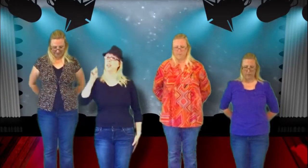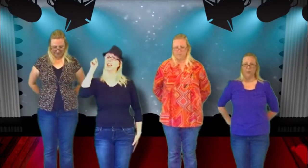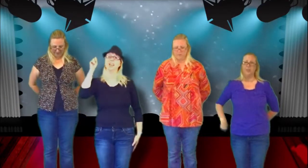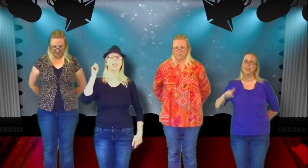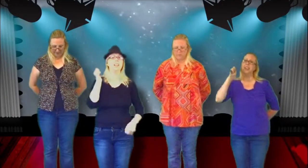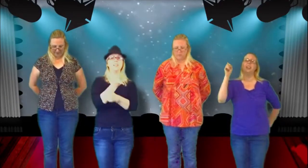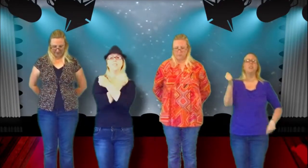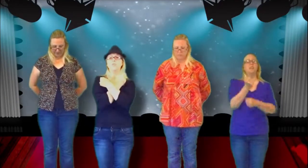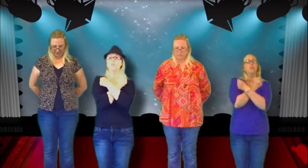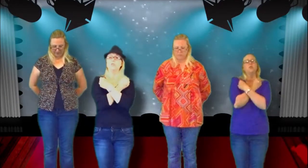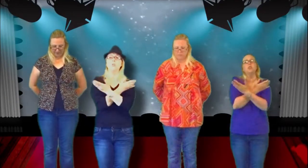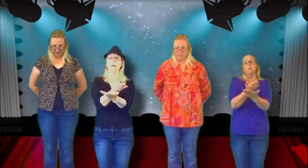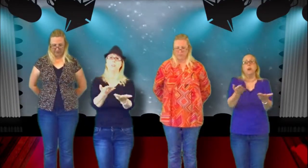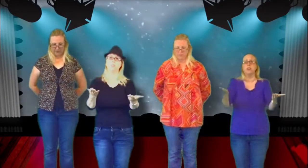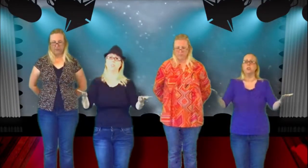He loves you so much